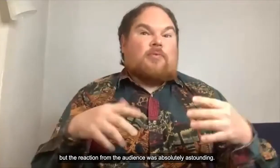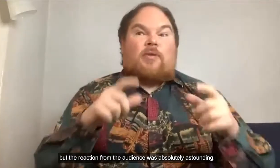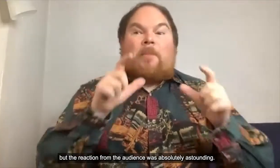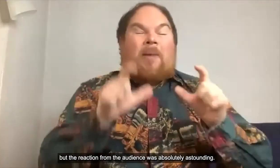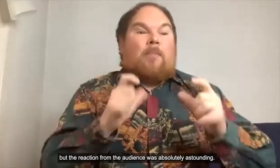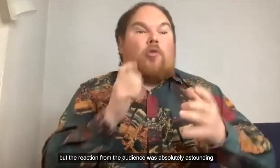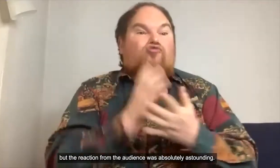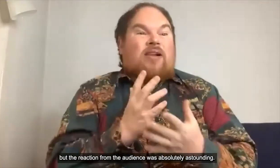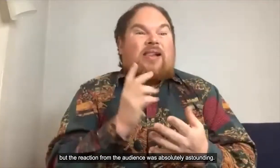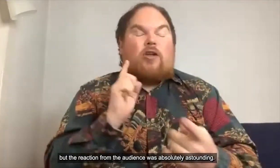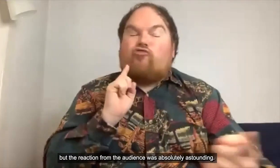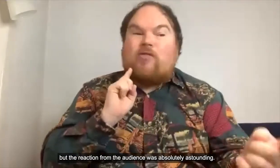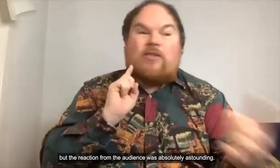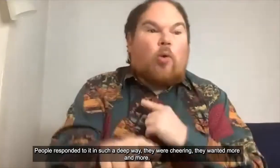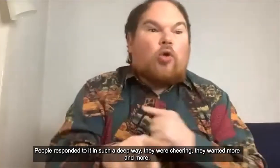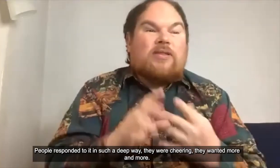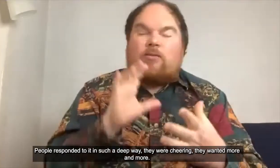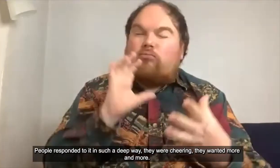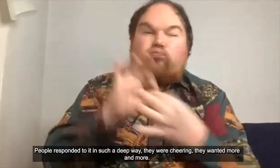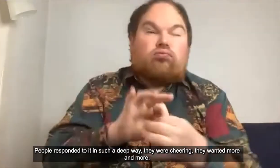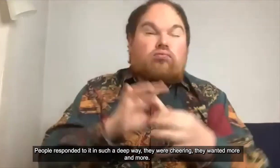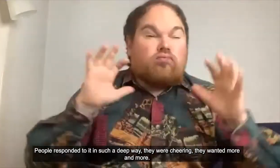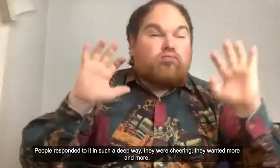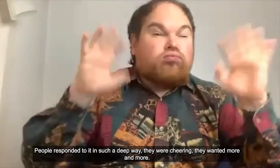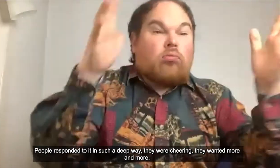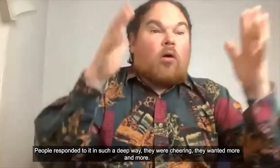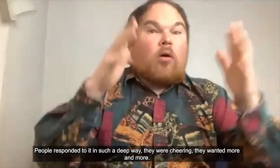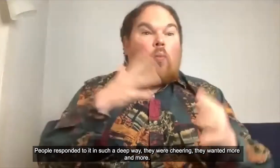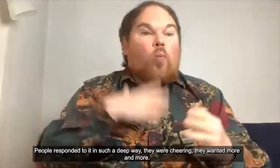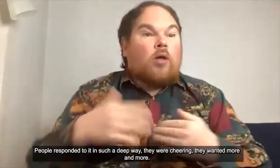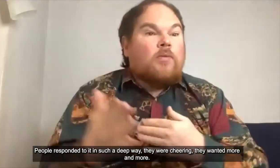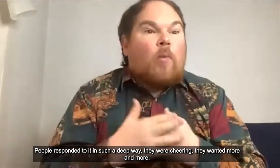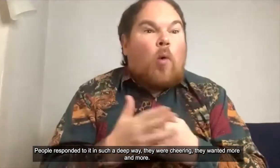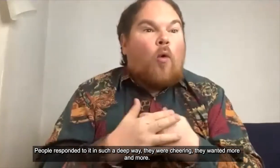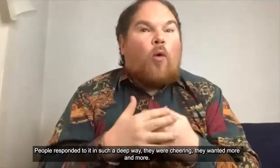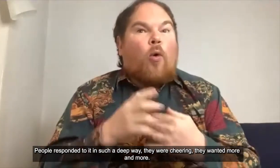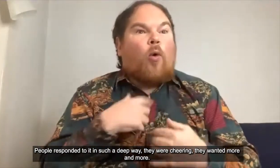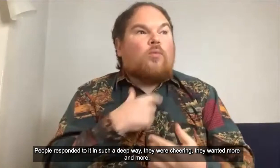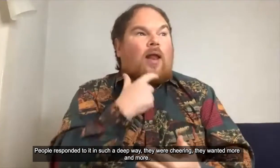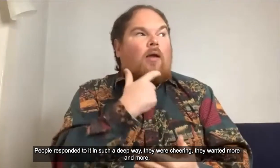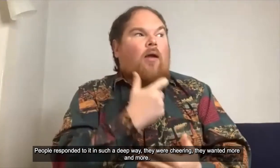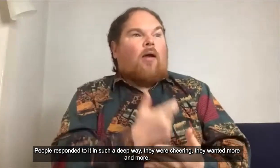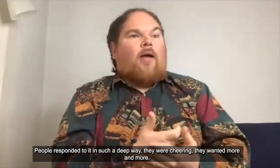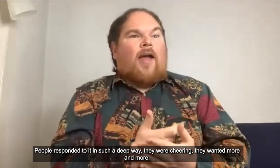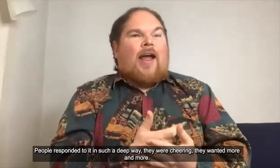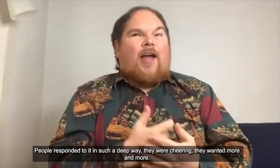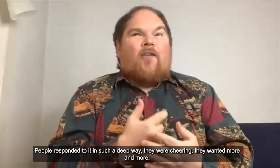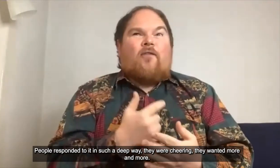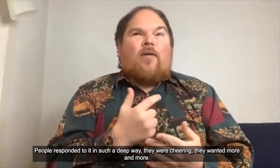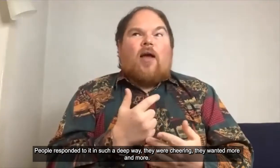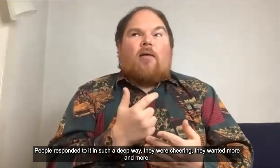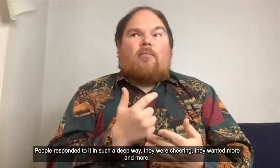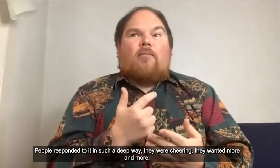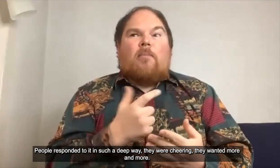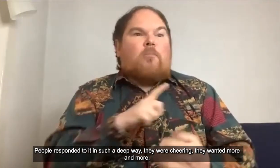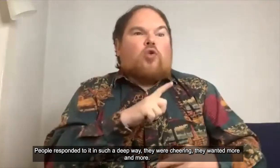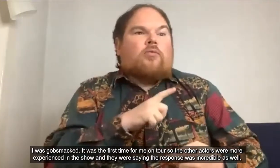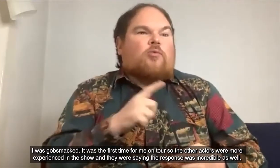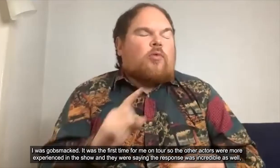absolutely astounding I mean people responded to it in such a deep way they were cheering they wanted more and more and I